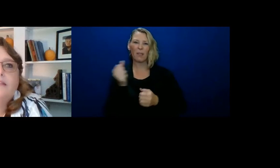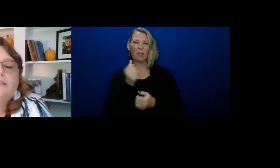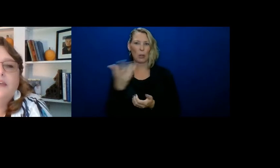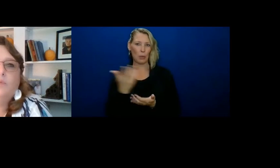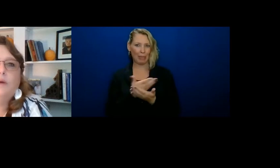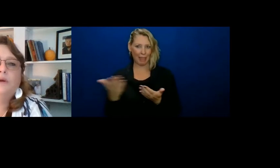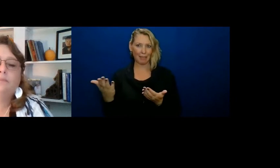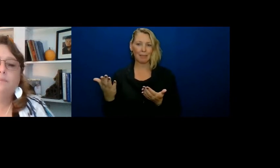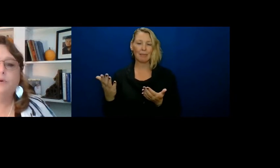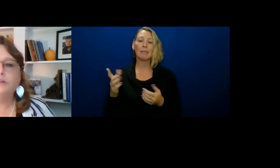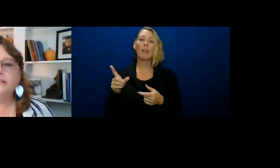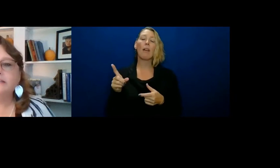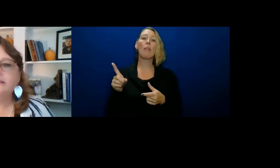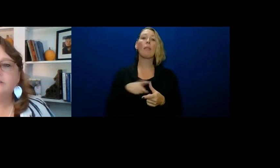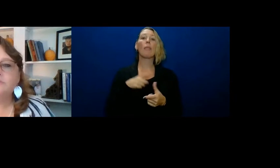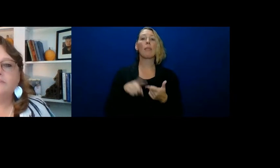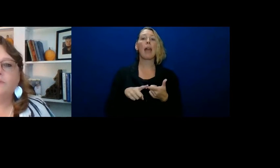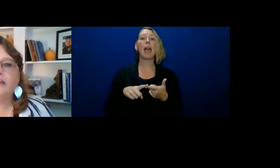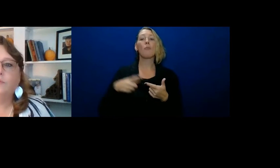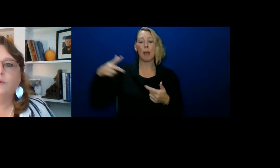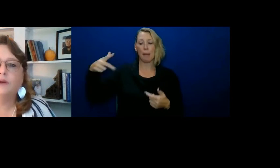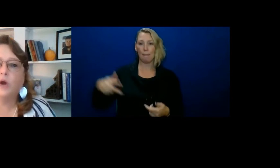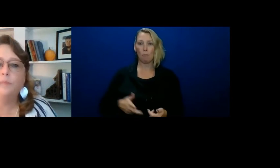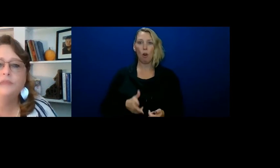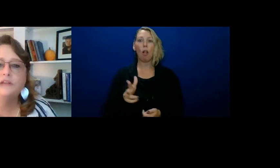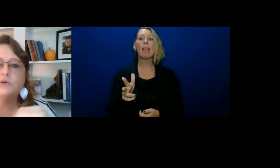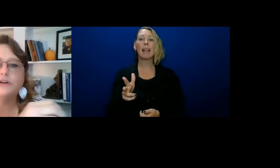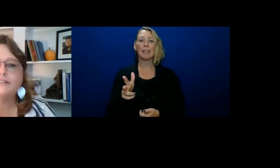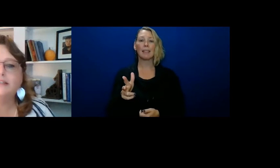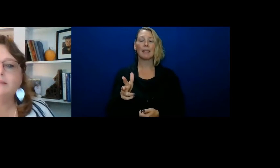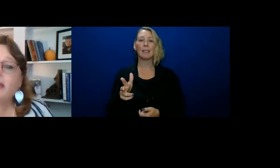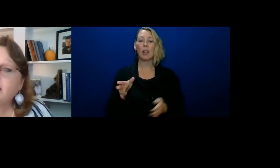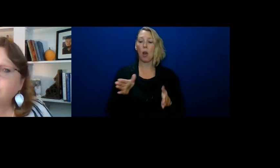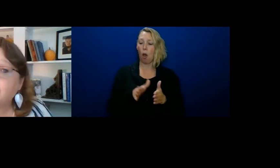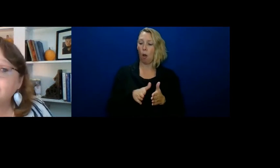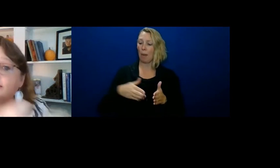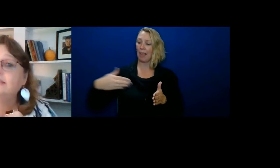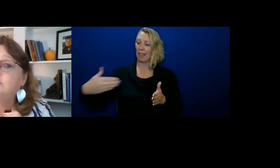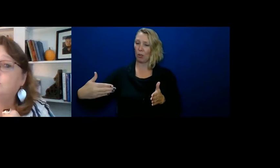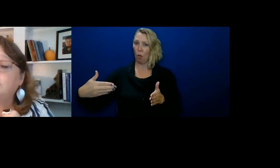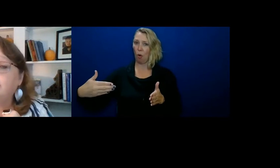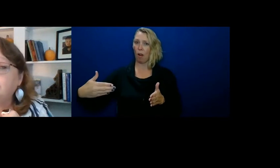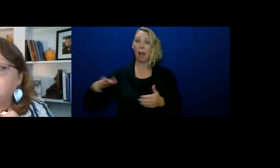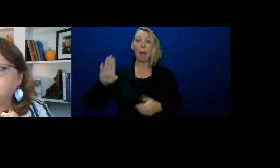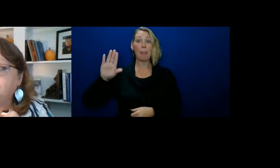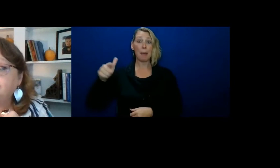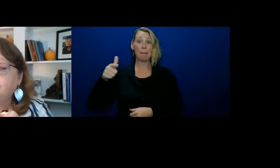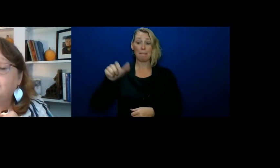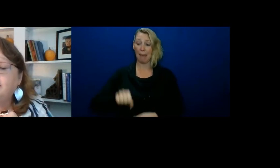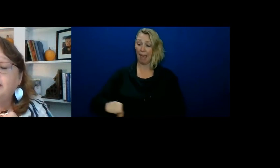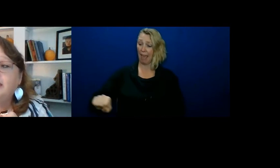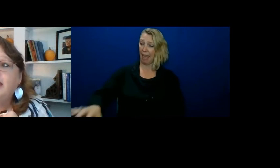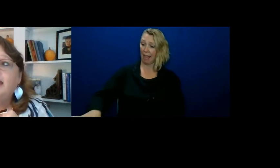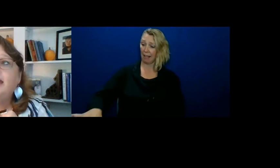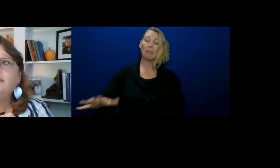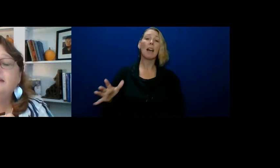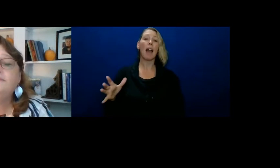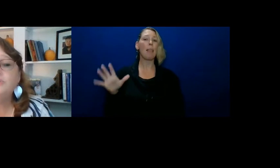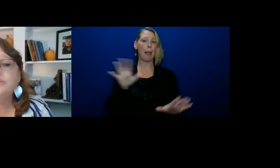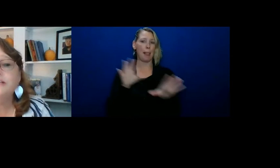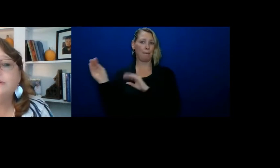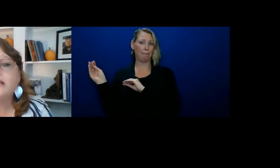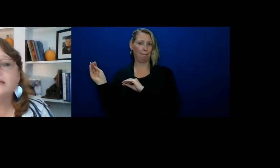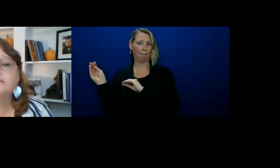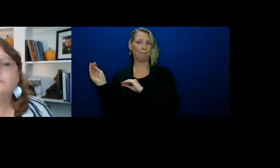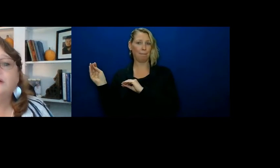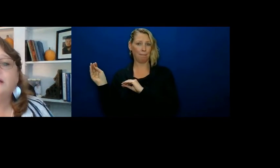And then we would pull into the driveway, we would open the door, set the bag right inside the door and leave, right? And then